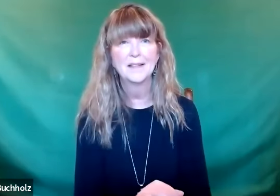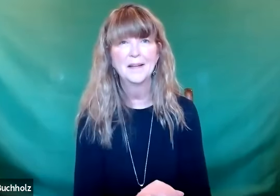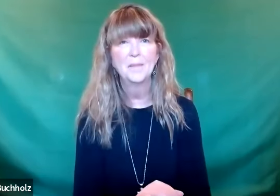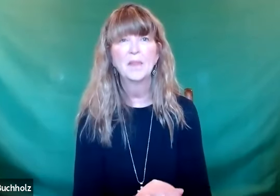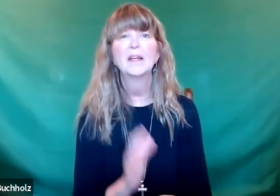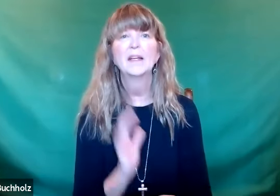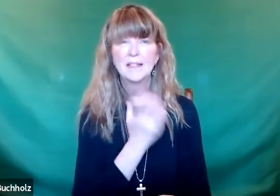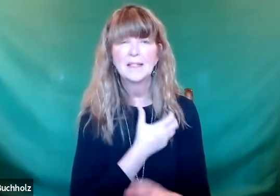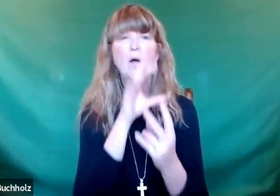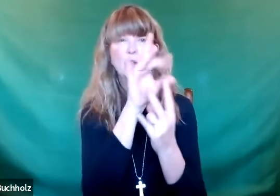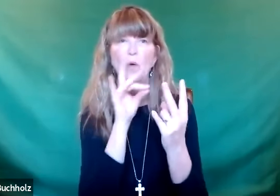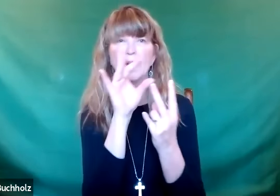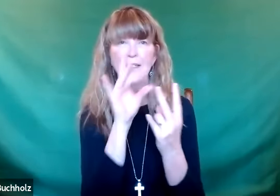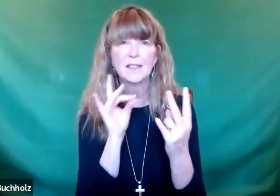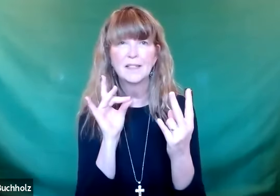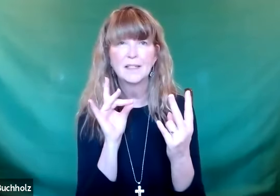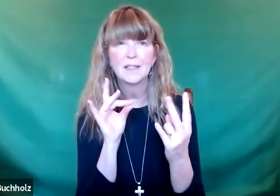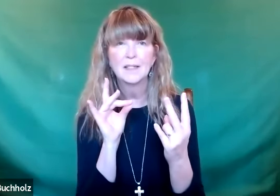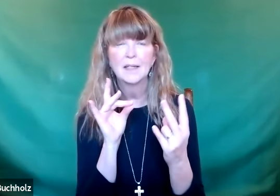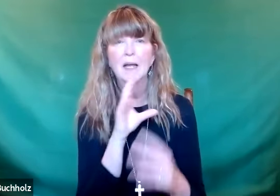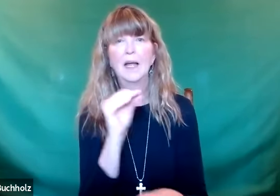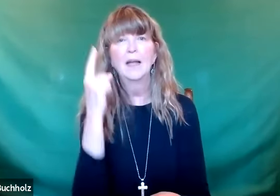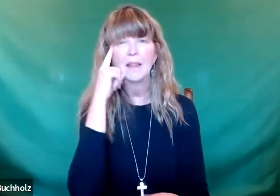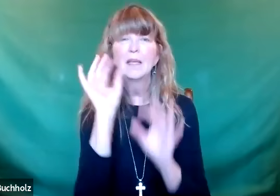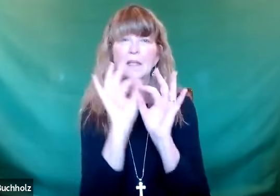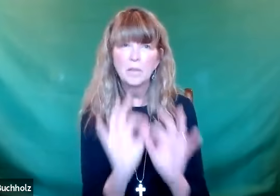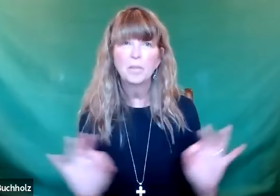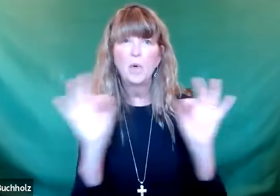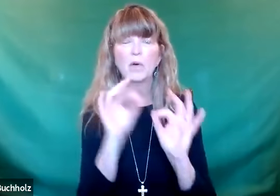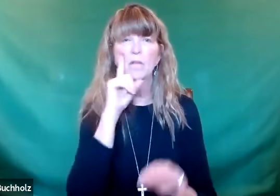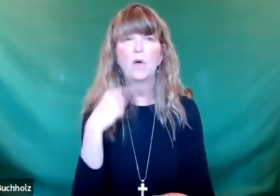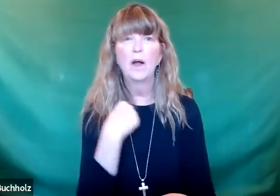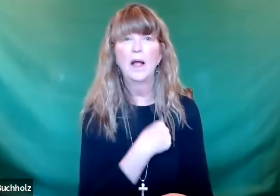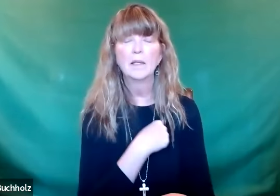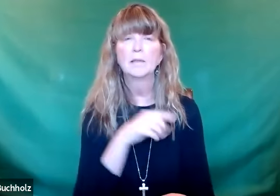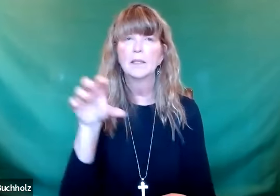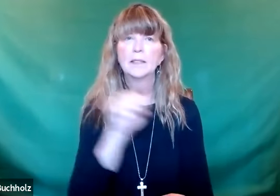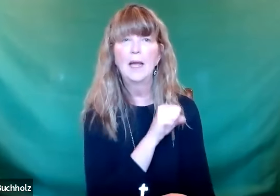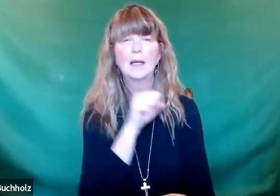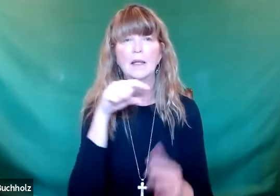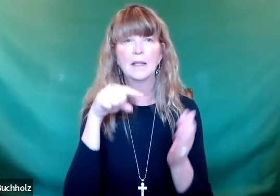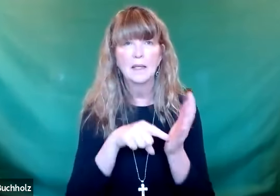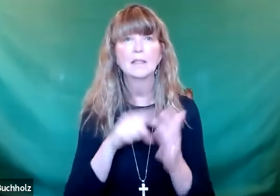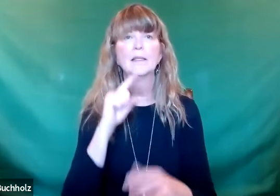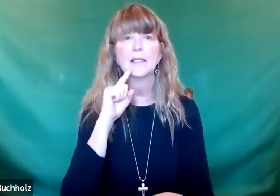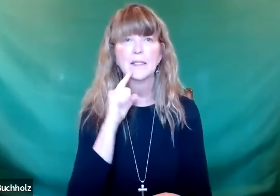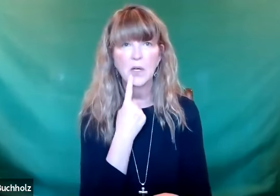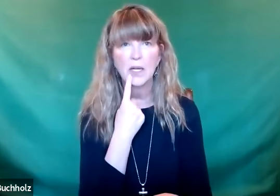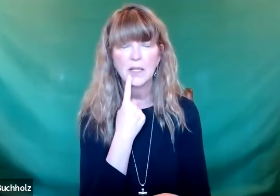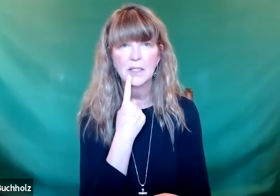for us to come to church. It's our choice. And I think it's critical for us to